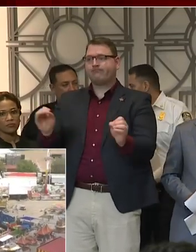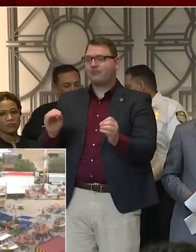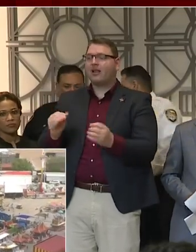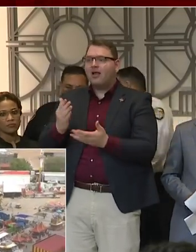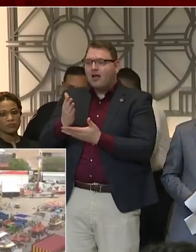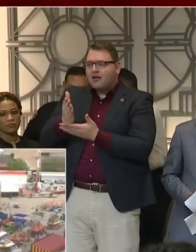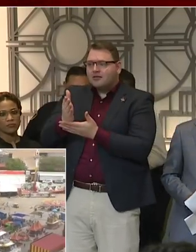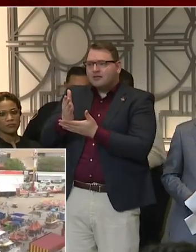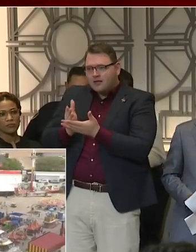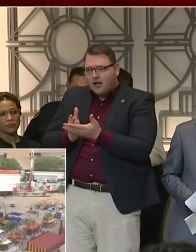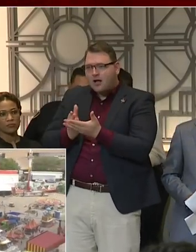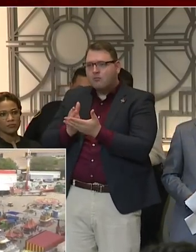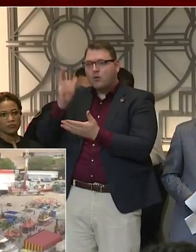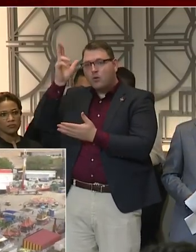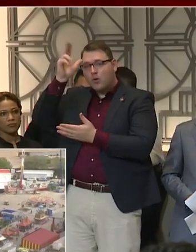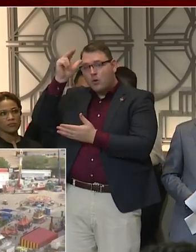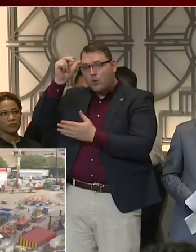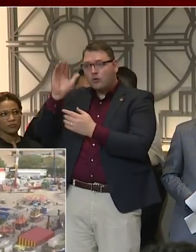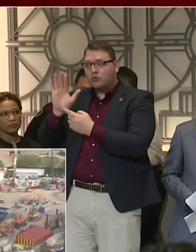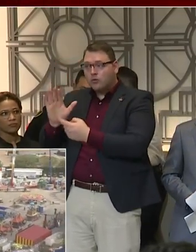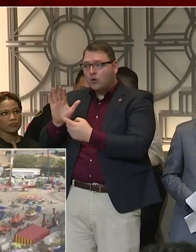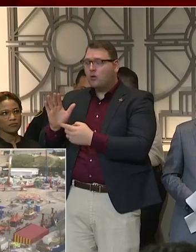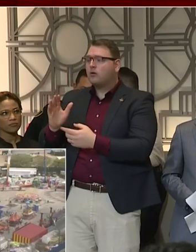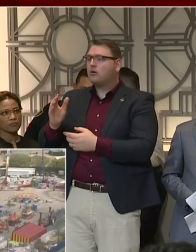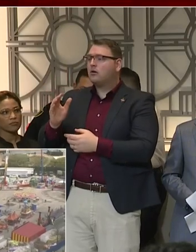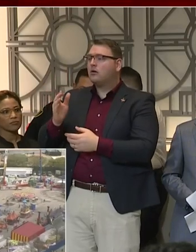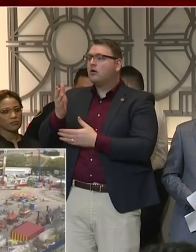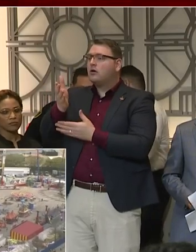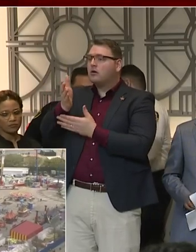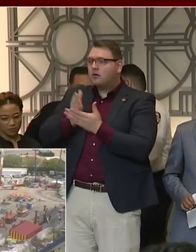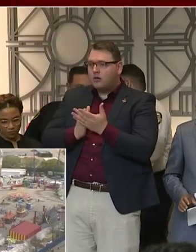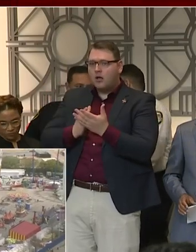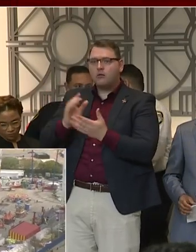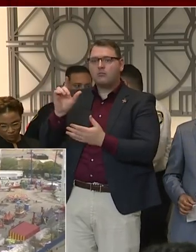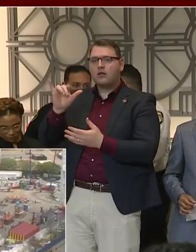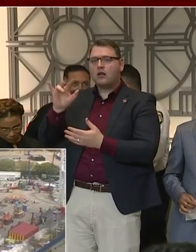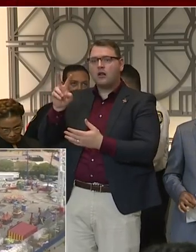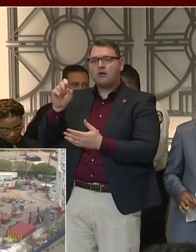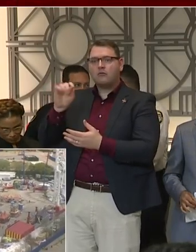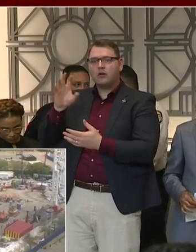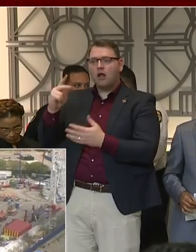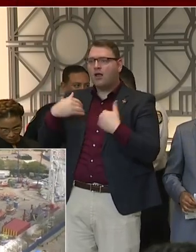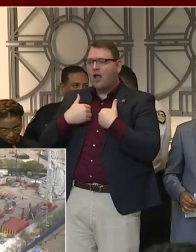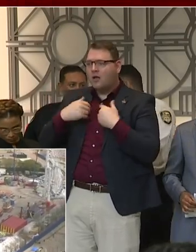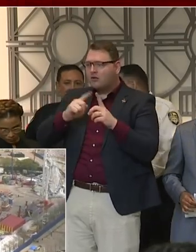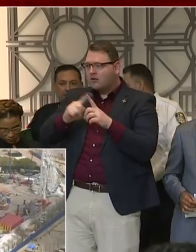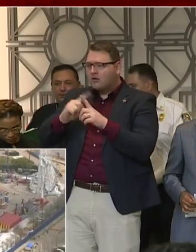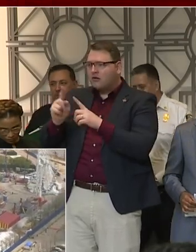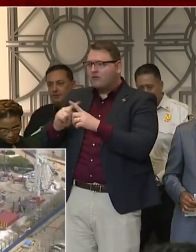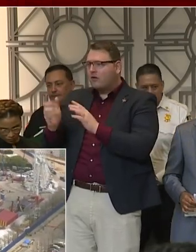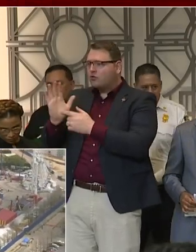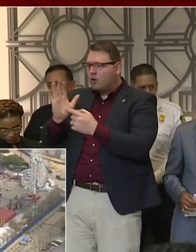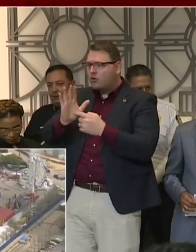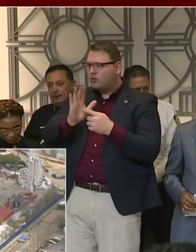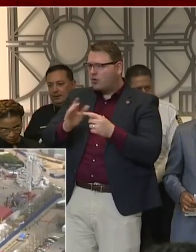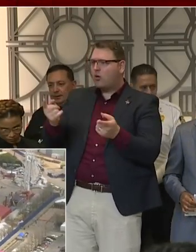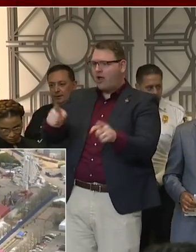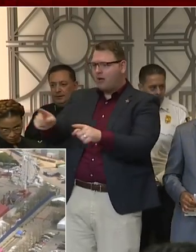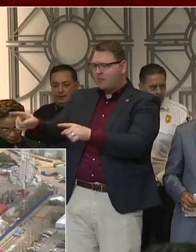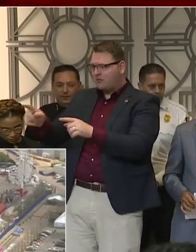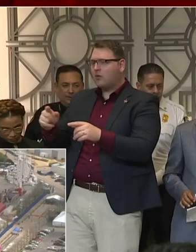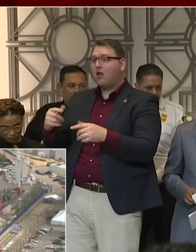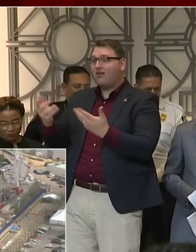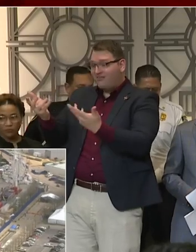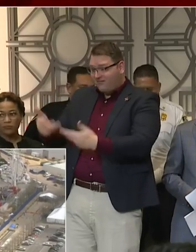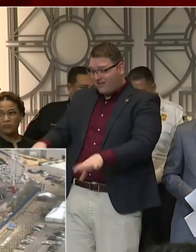and we will wind those down today as well. With regard to those who are on our grounds presently, we are requiring that they depart the